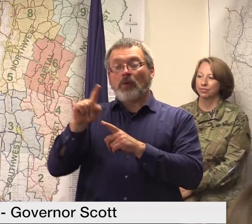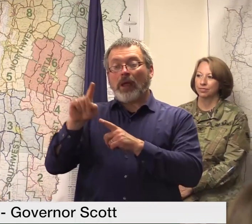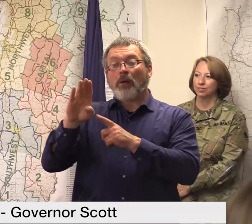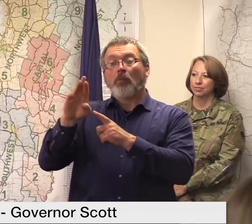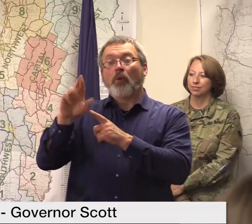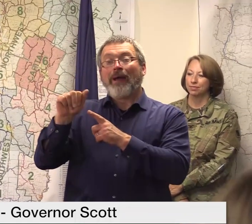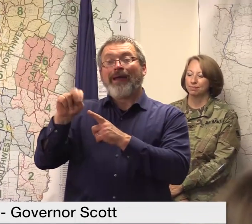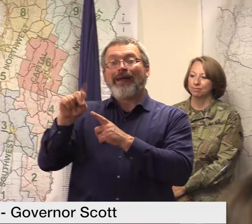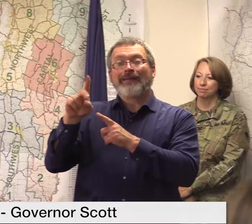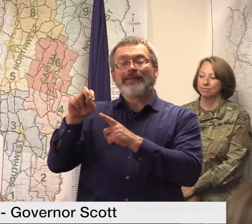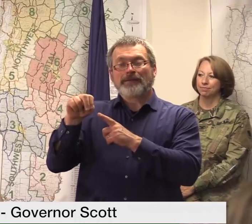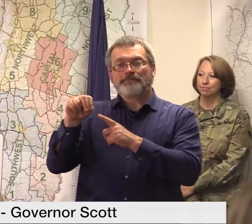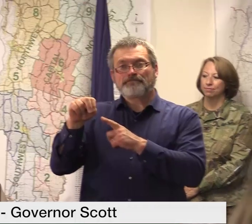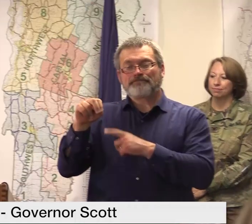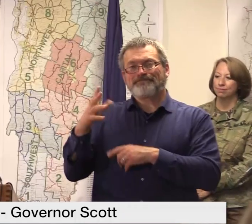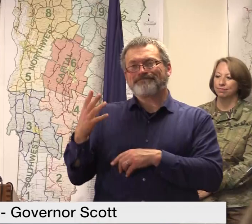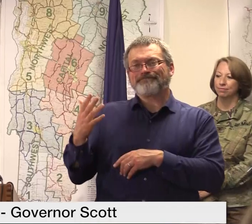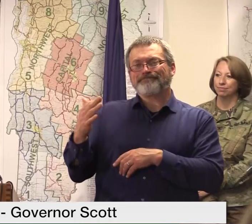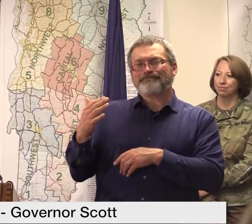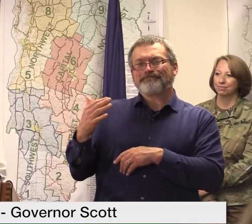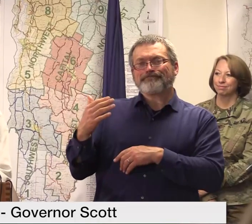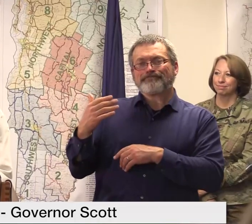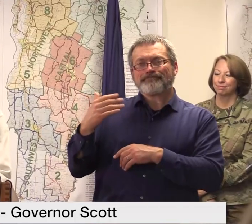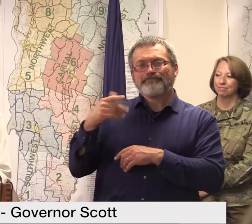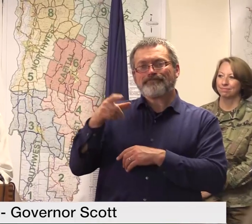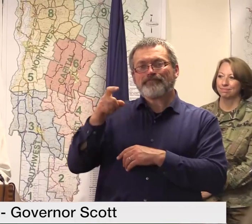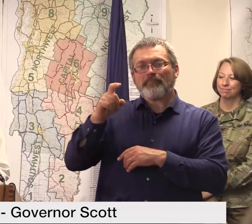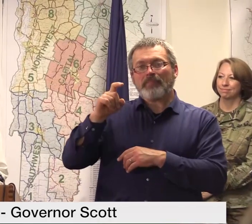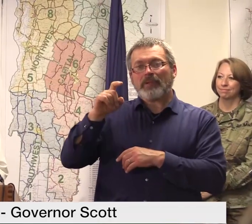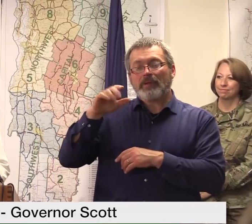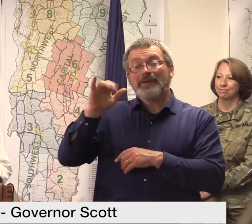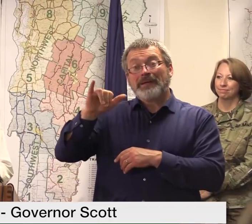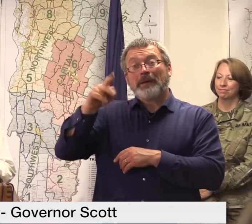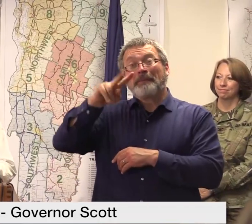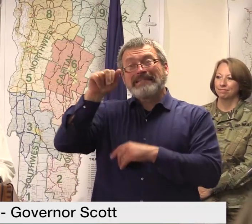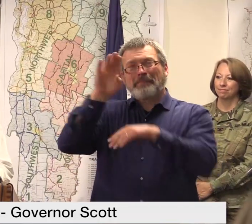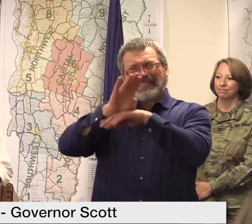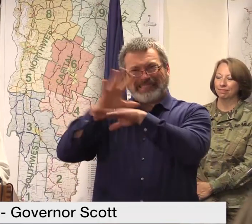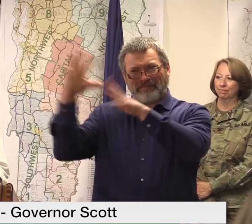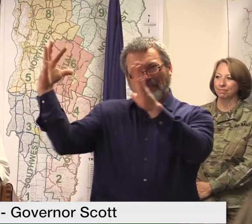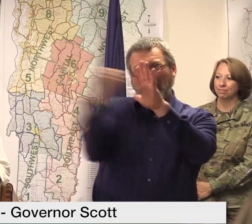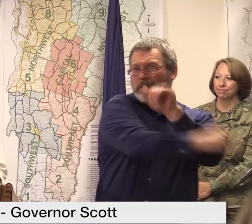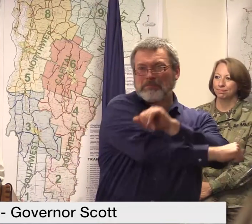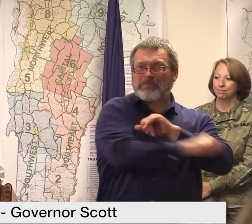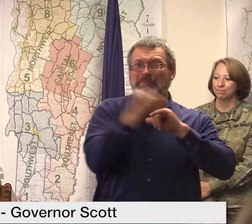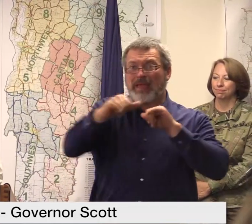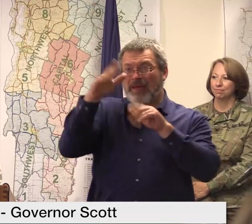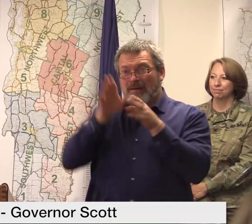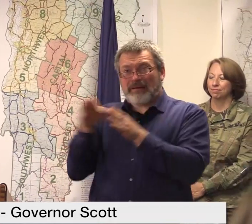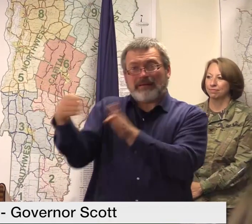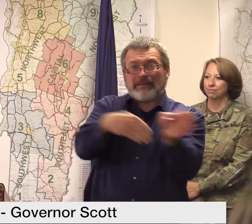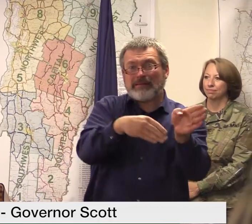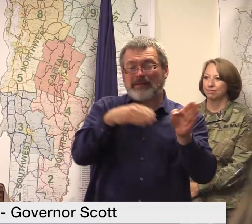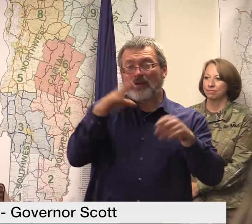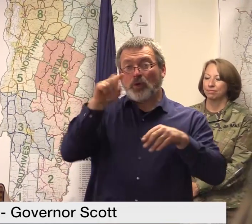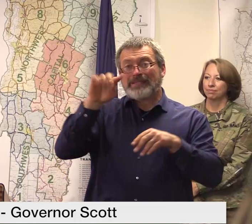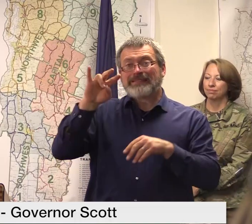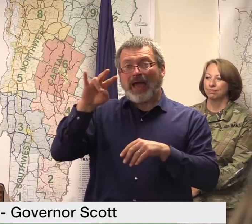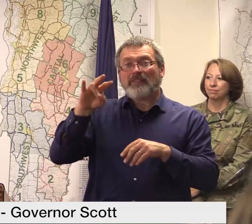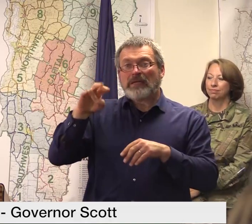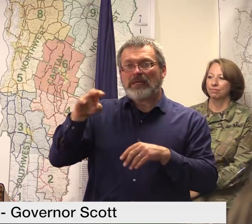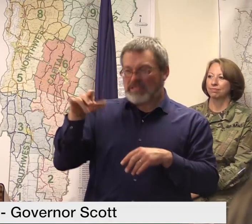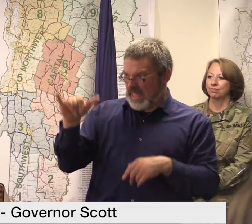if you remember but there was a pizza business pizza building that was right in the middle of Route 7